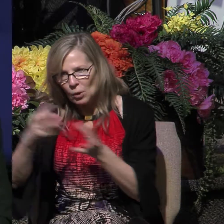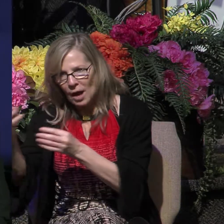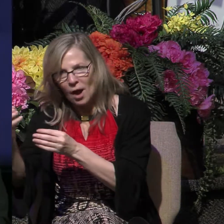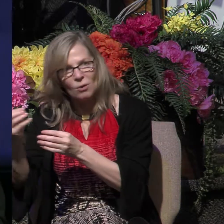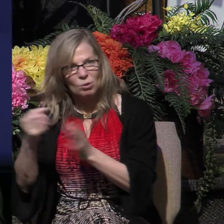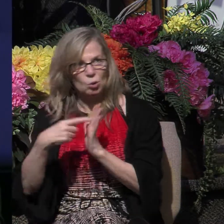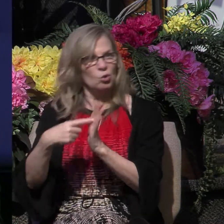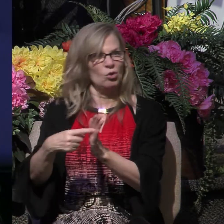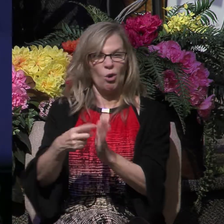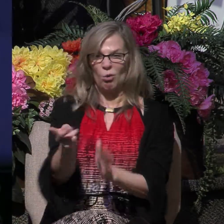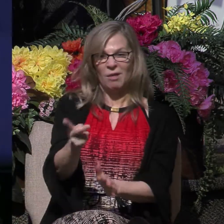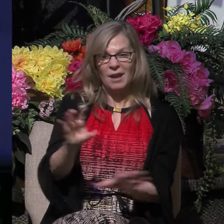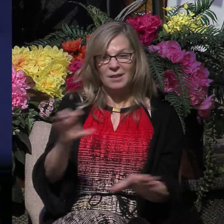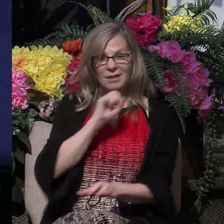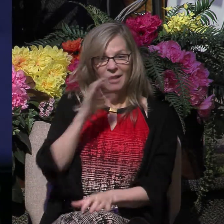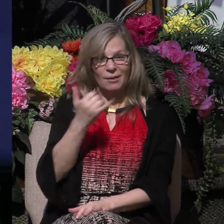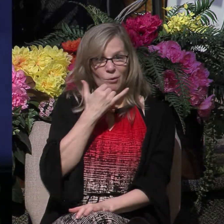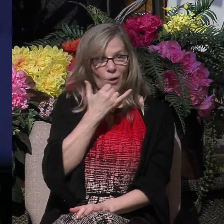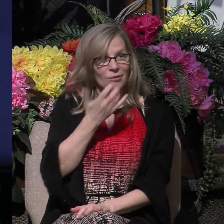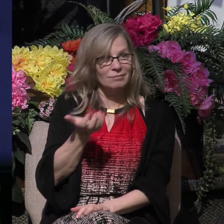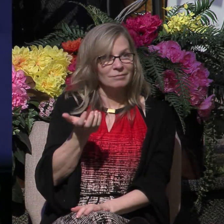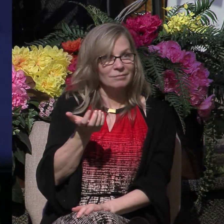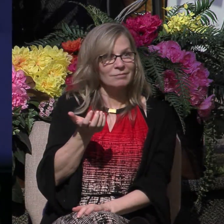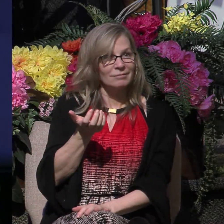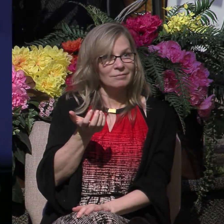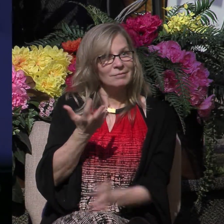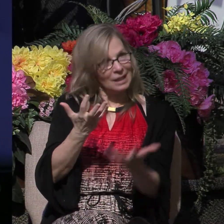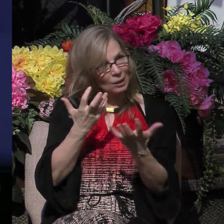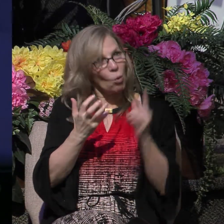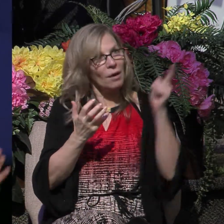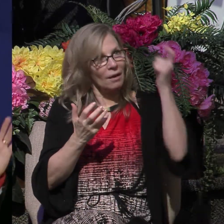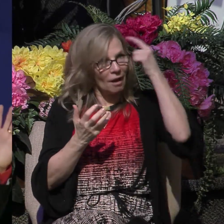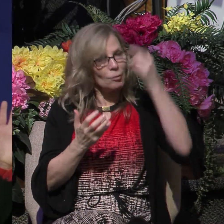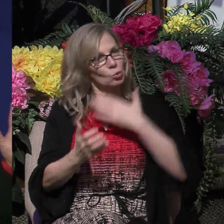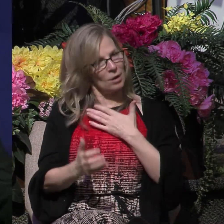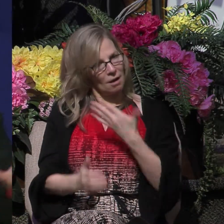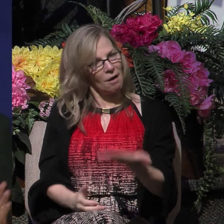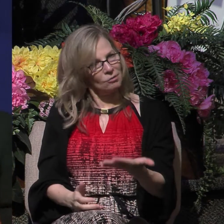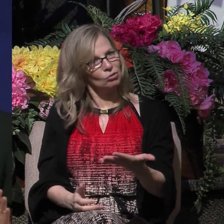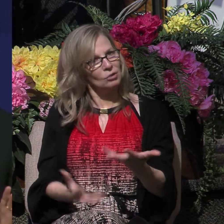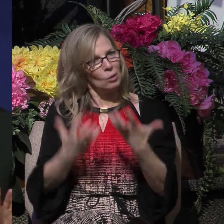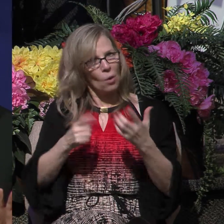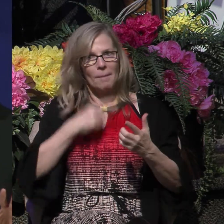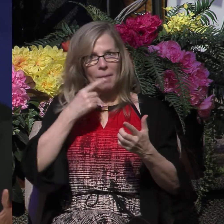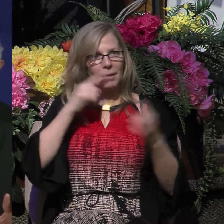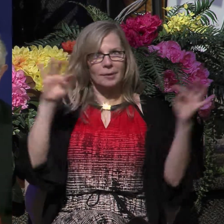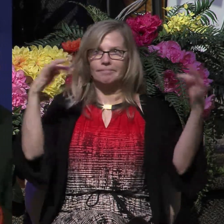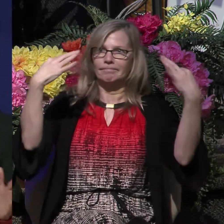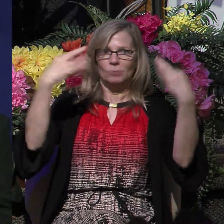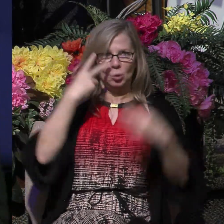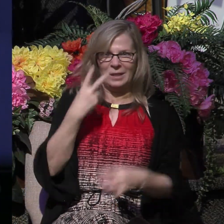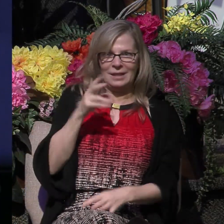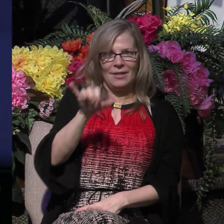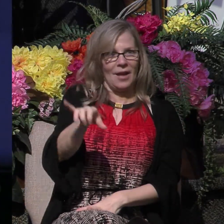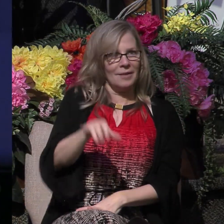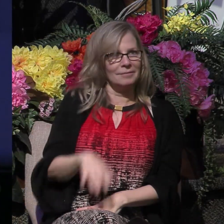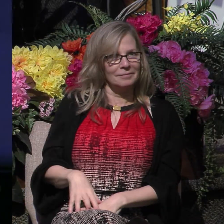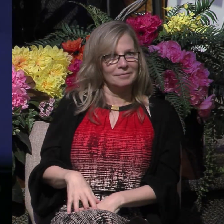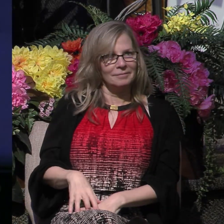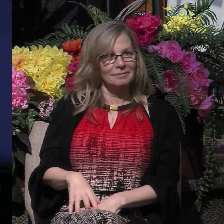wrong. He wanted them to acknowledge it. He wanted it to be public. That's exactly what these men did. And the reason